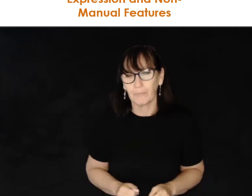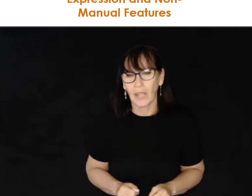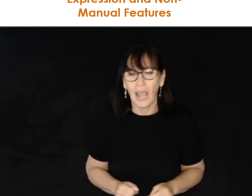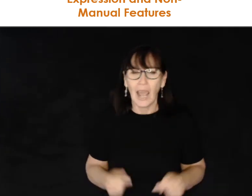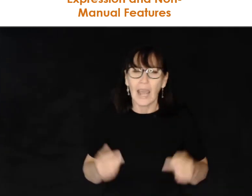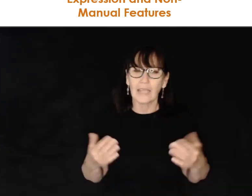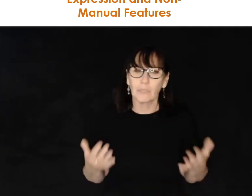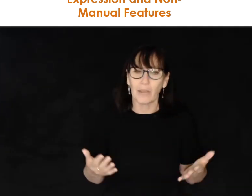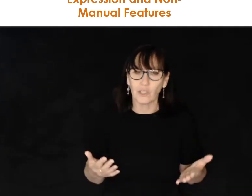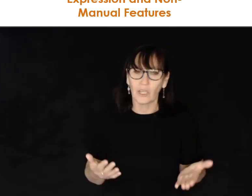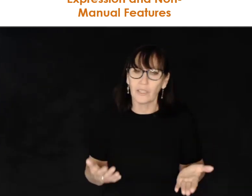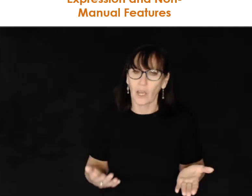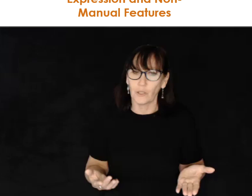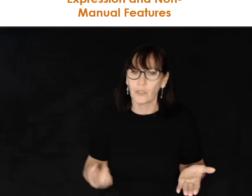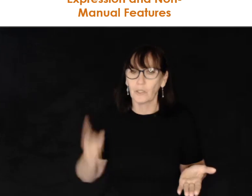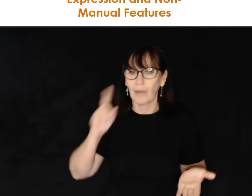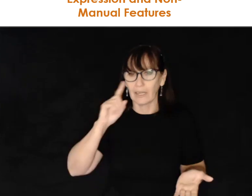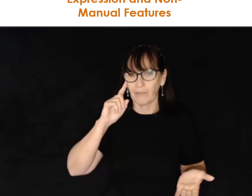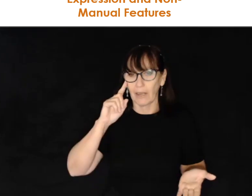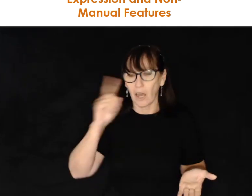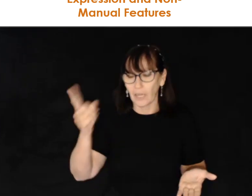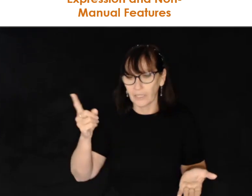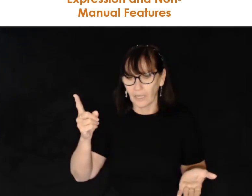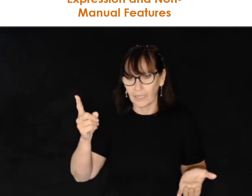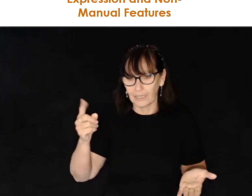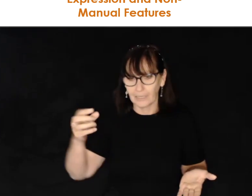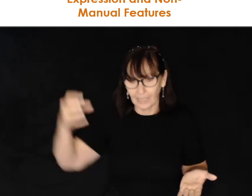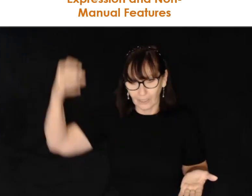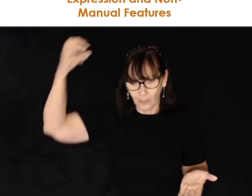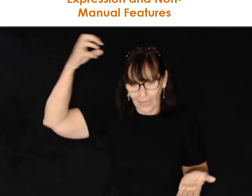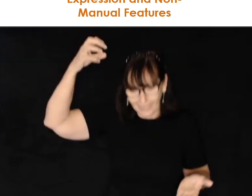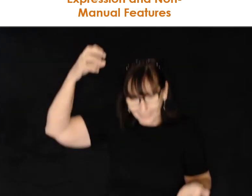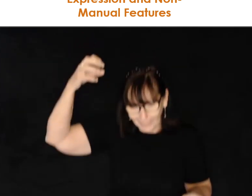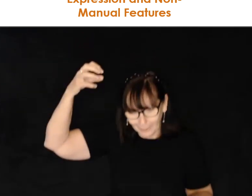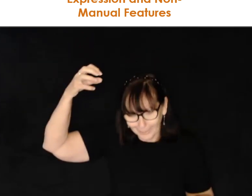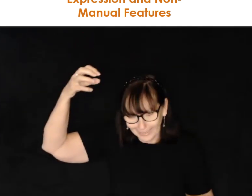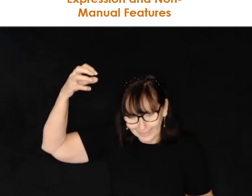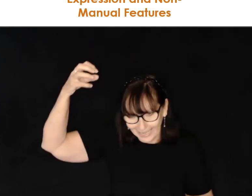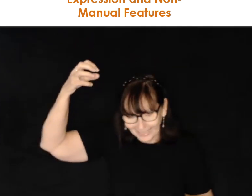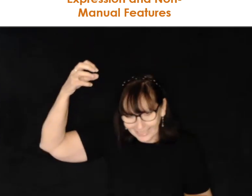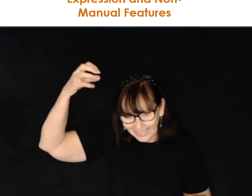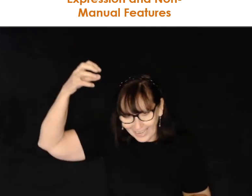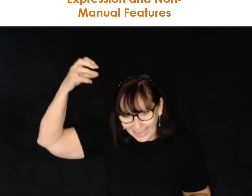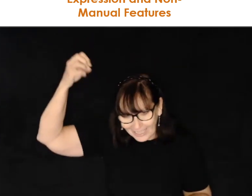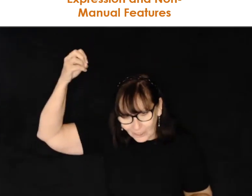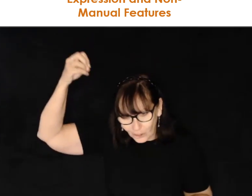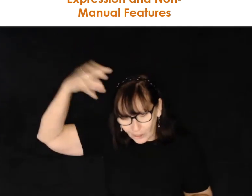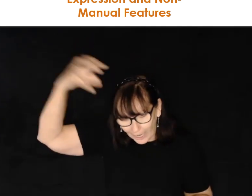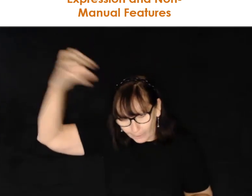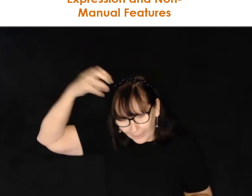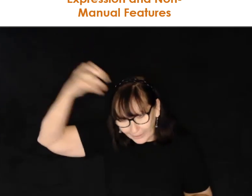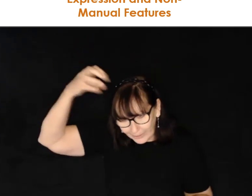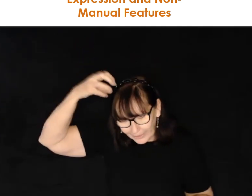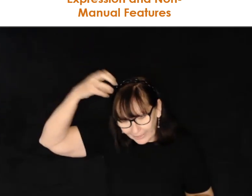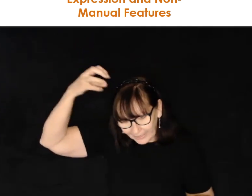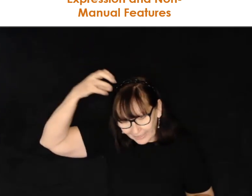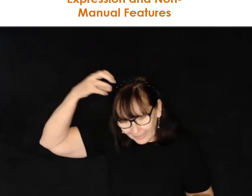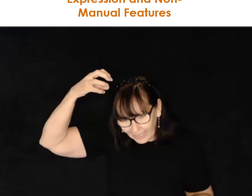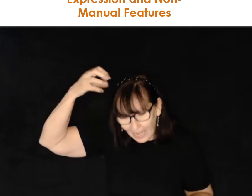body. Especially those that are out of our eyesight such as, and I'm going to duck down, shower